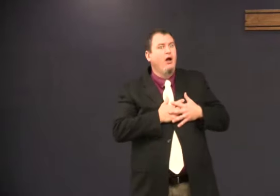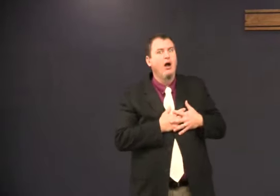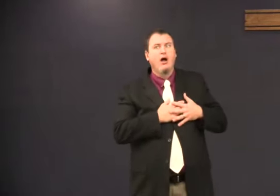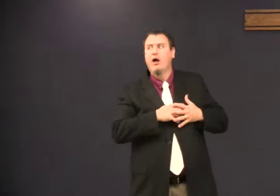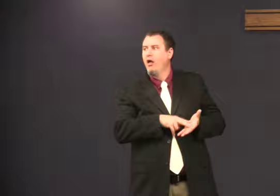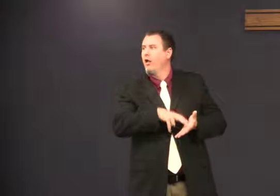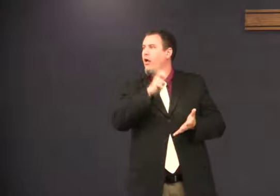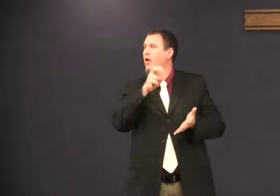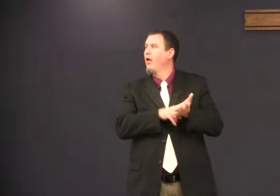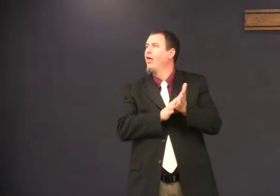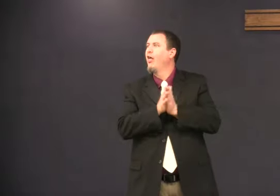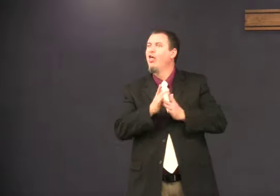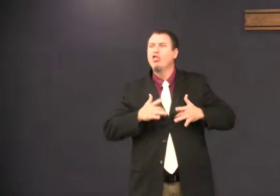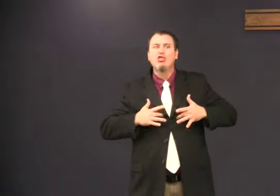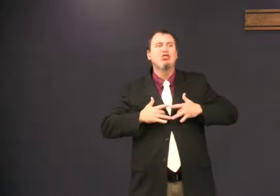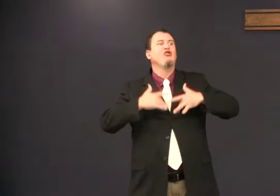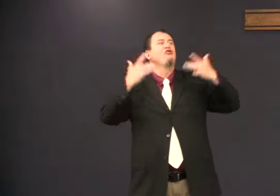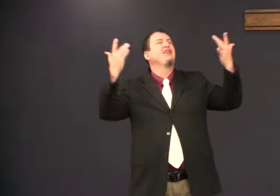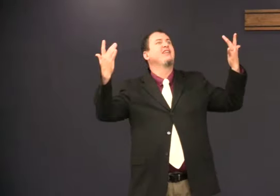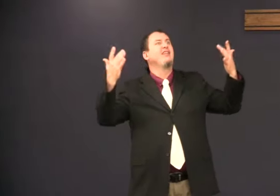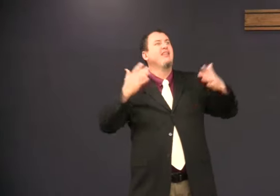Oh, wow. How thrilling.